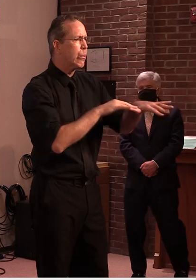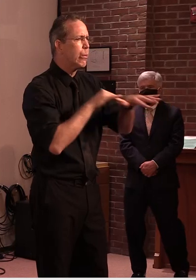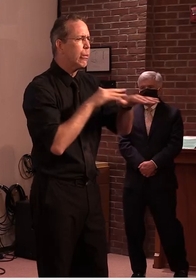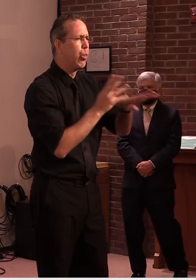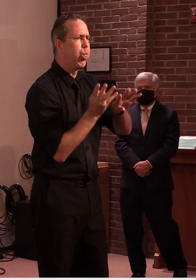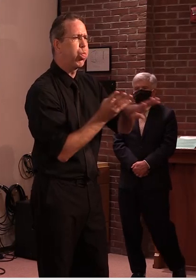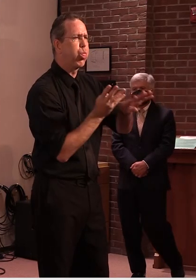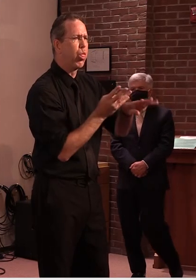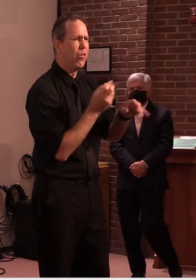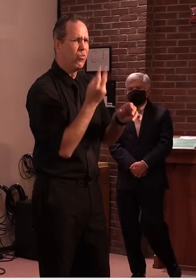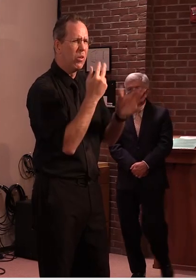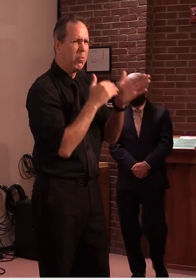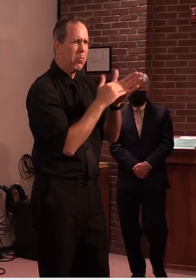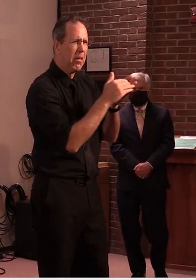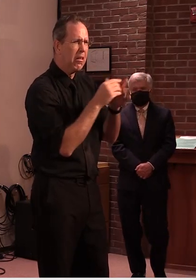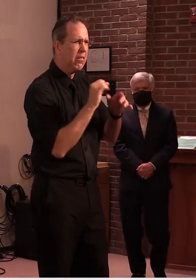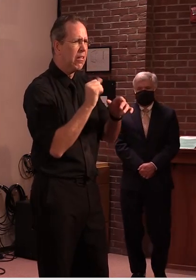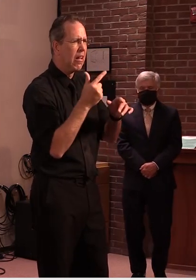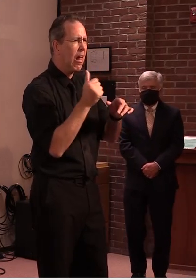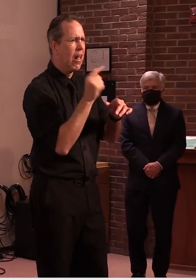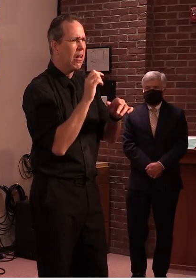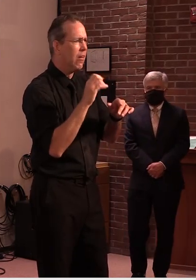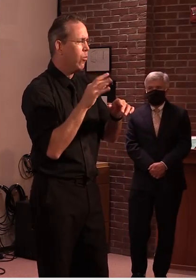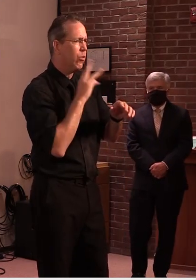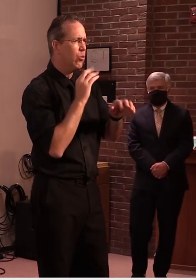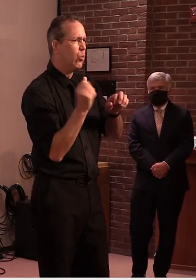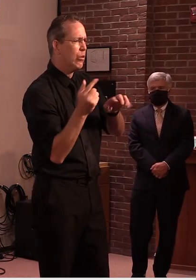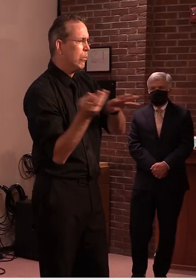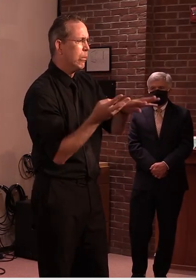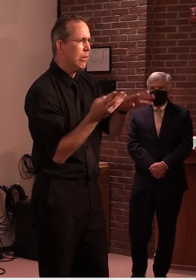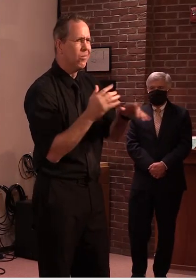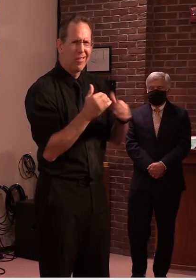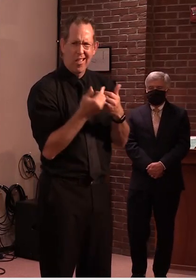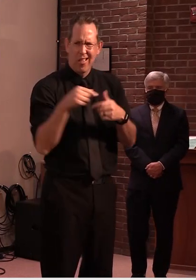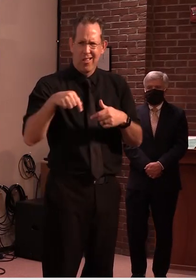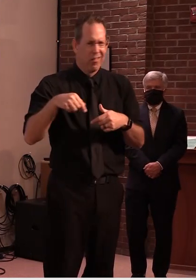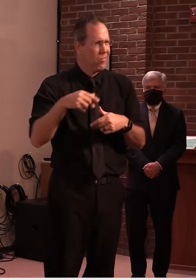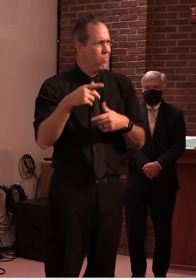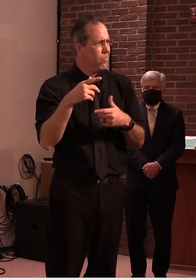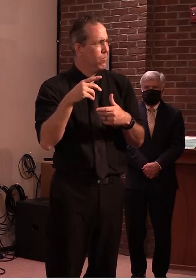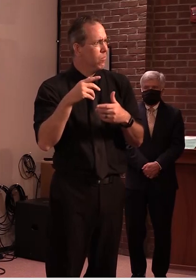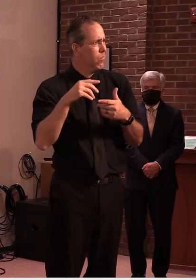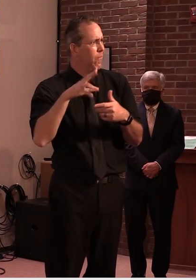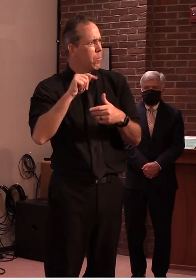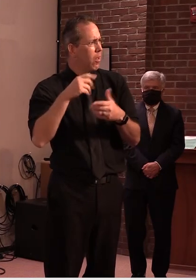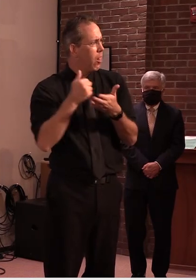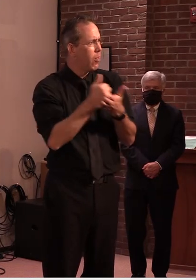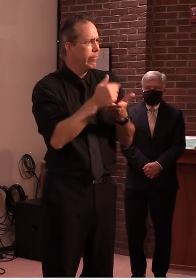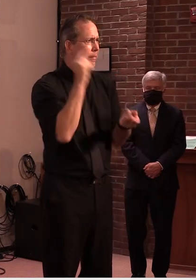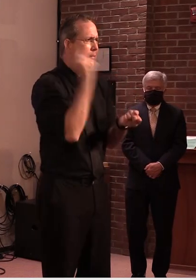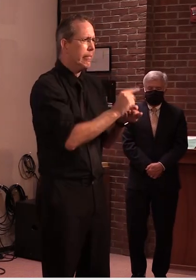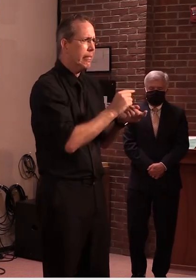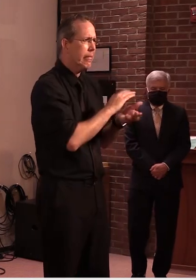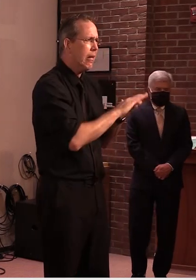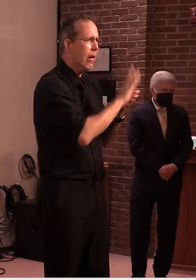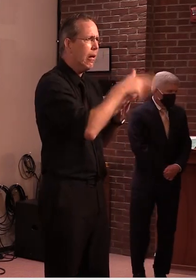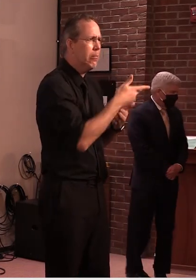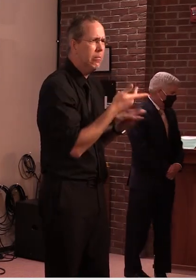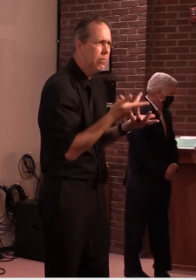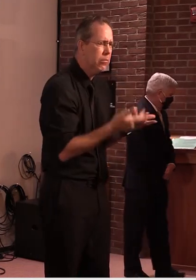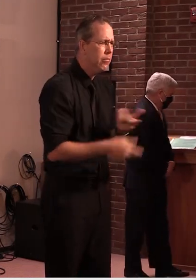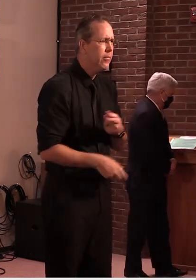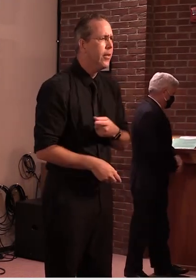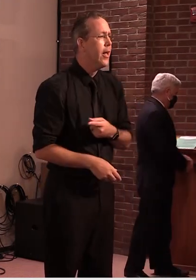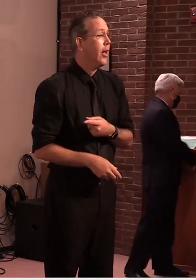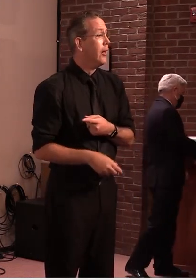the amount of storm water that goes into sewer treatment plants uh to to reduce